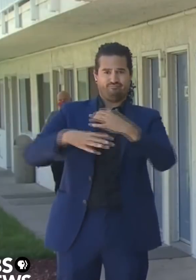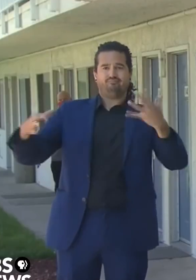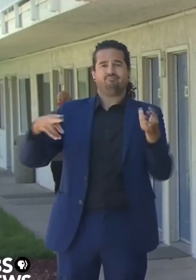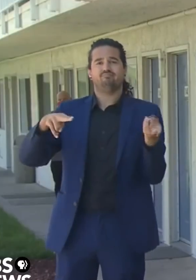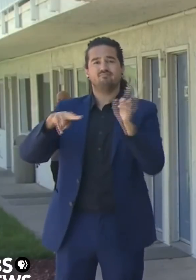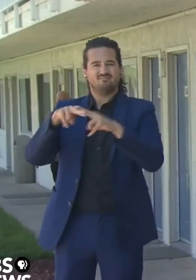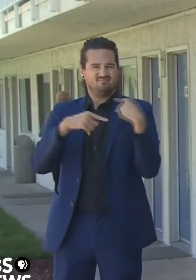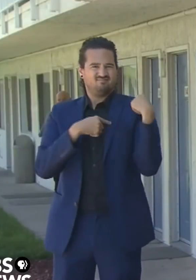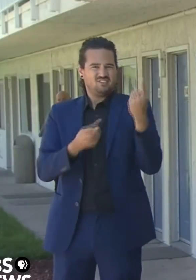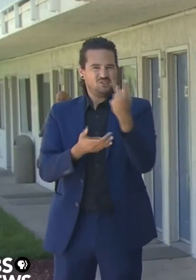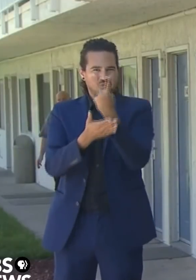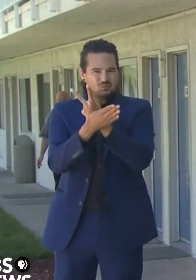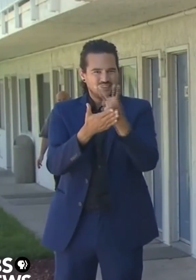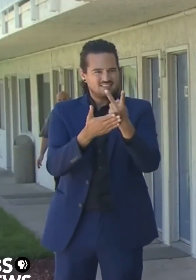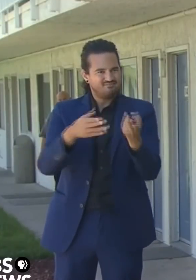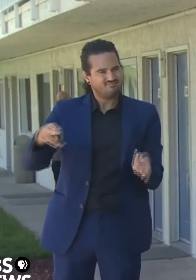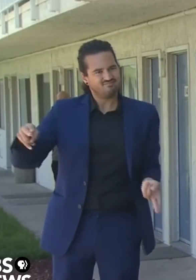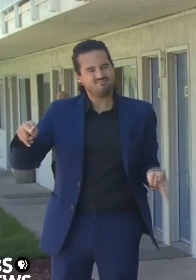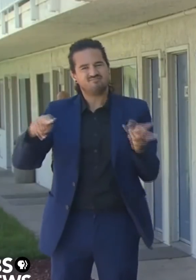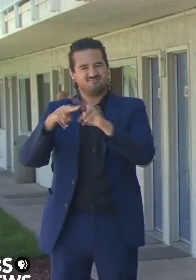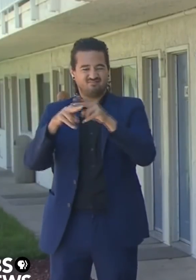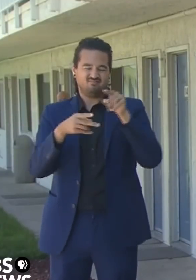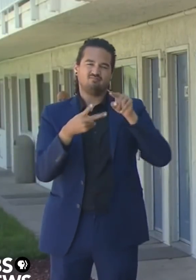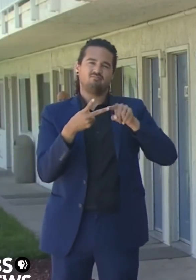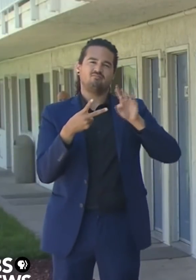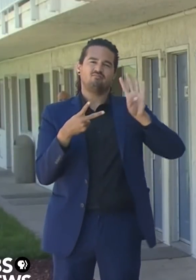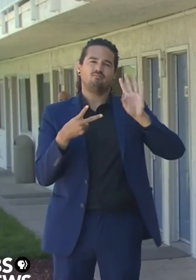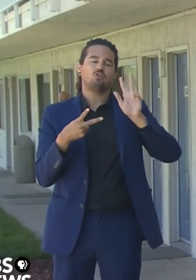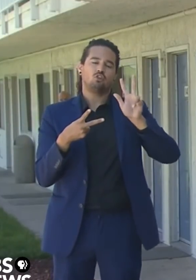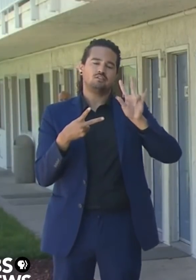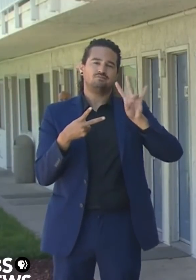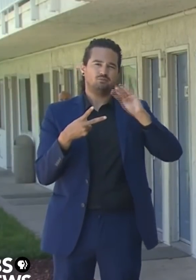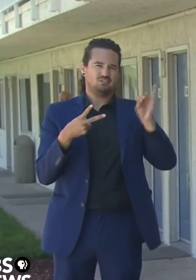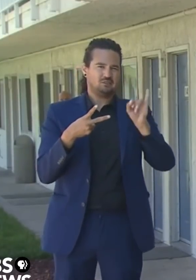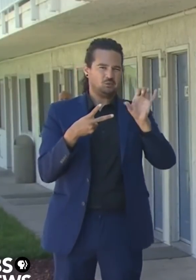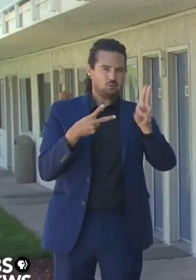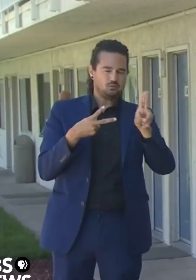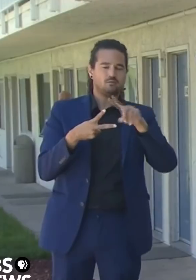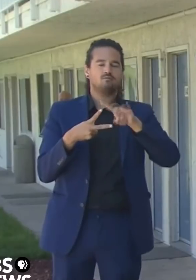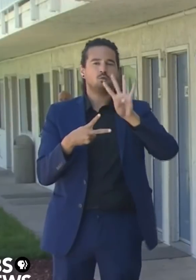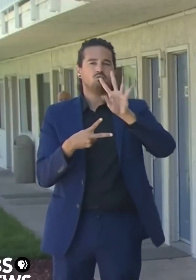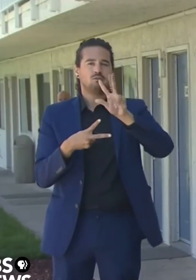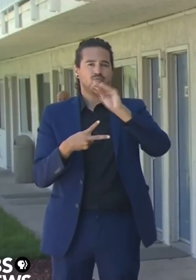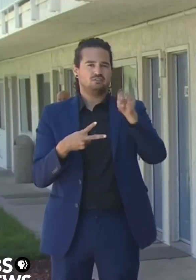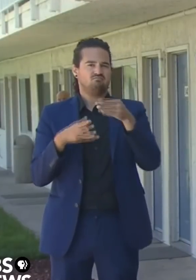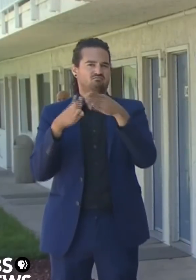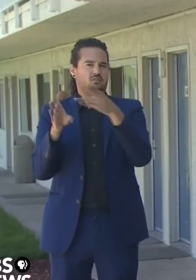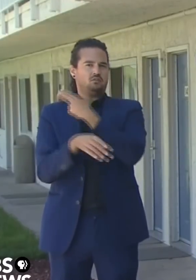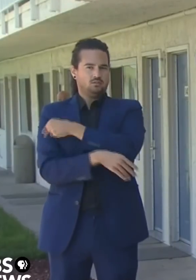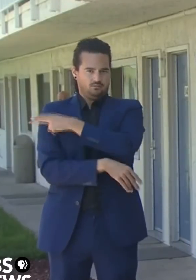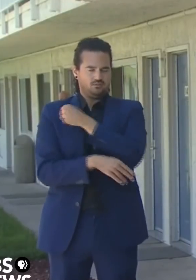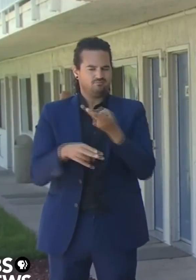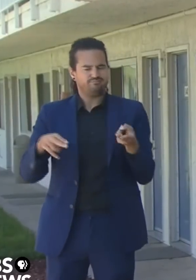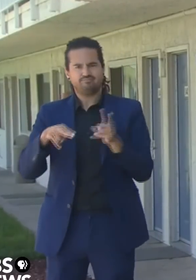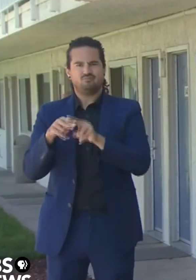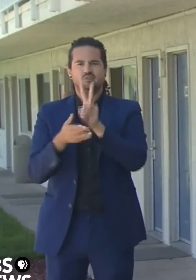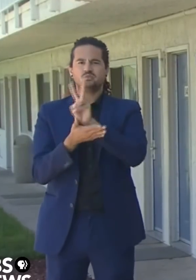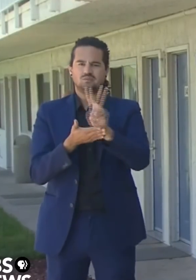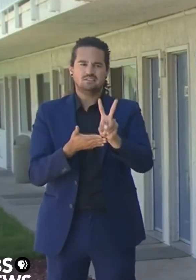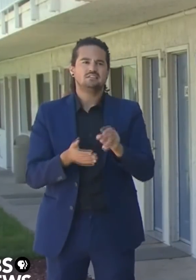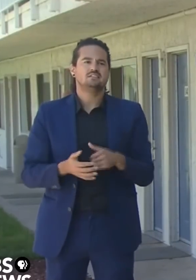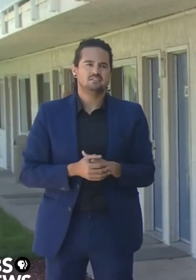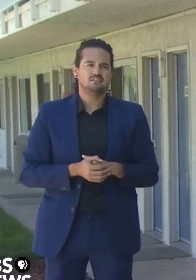of ICU patients. So we're seeing an increase, a steady increase in not only the total number of positive cases,